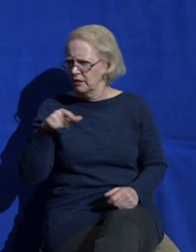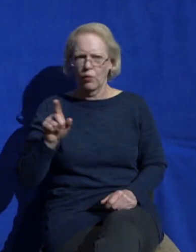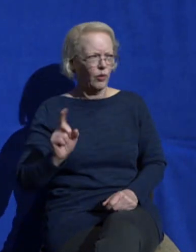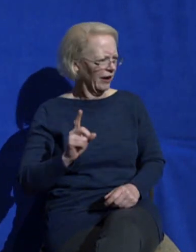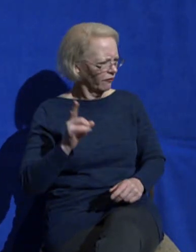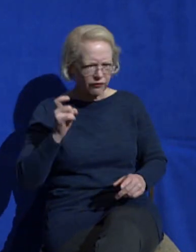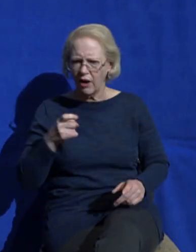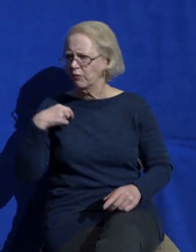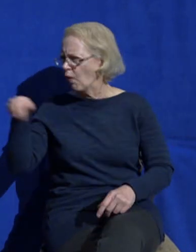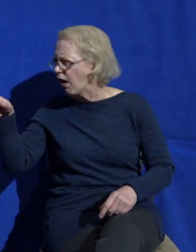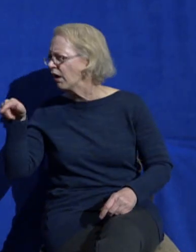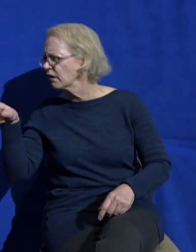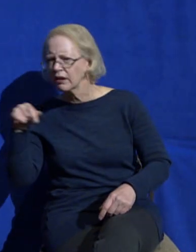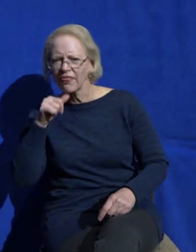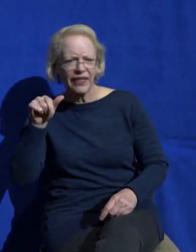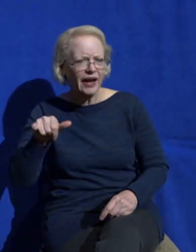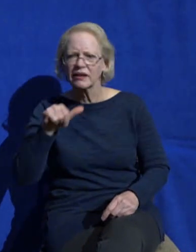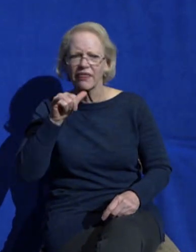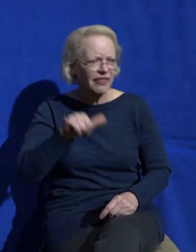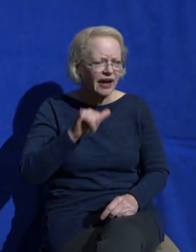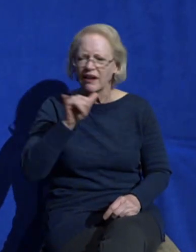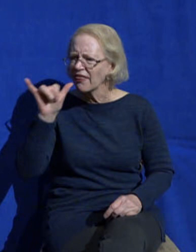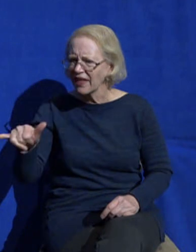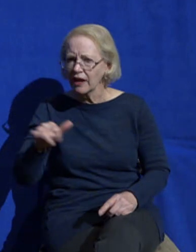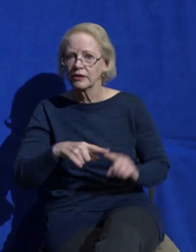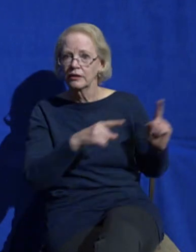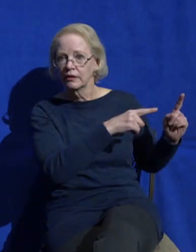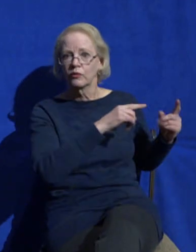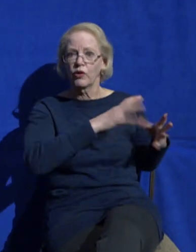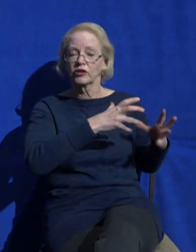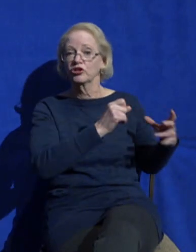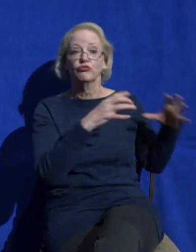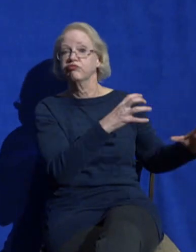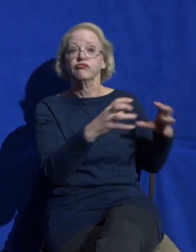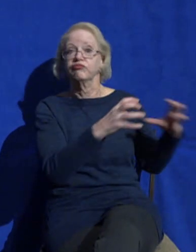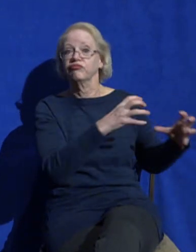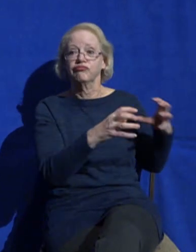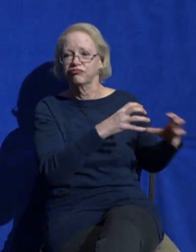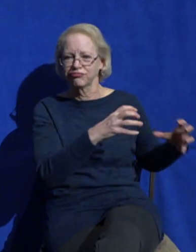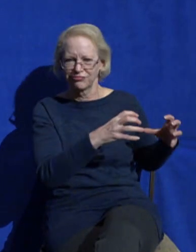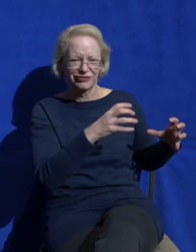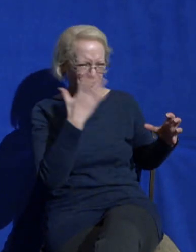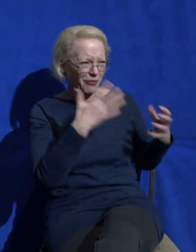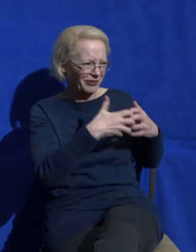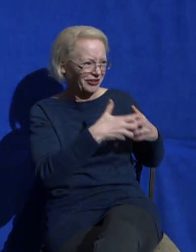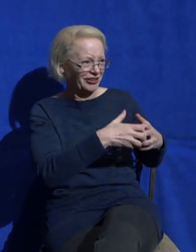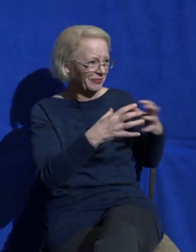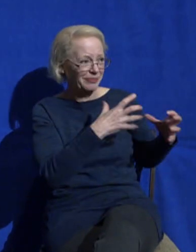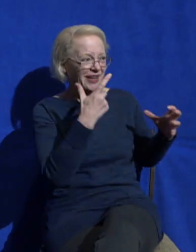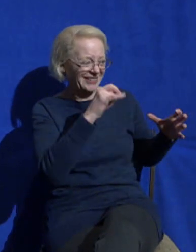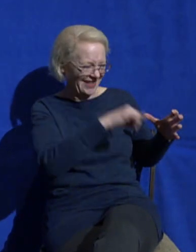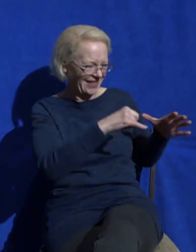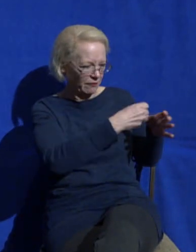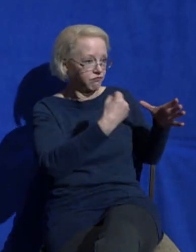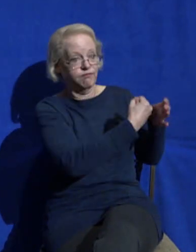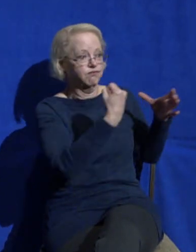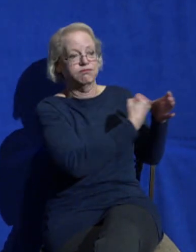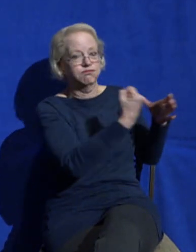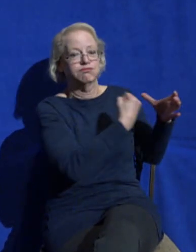out what it is. And your washing machine is violently shaking. The little thing in it is just going crazy. Everything is off balance.